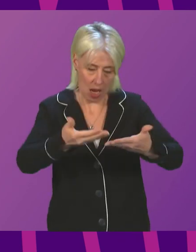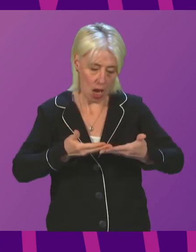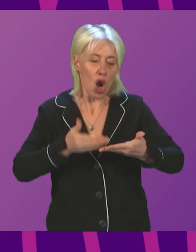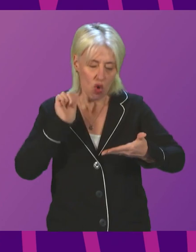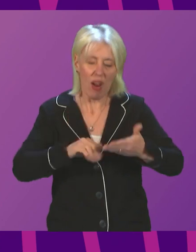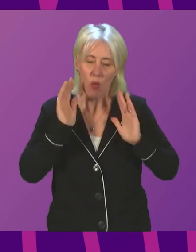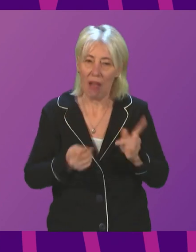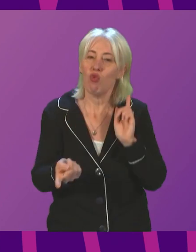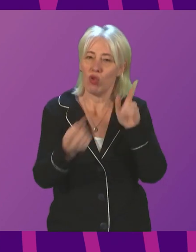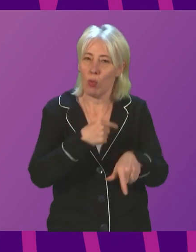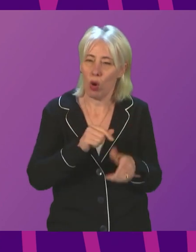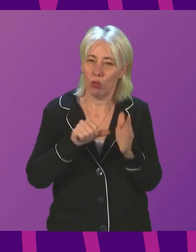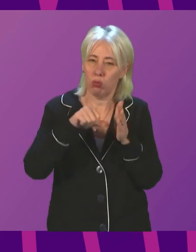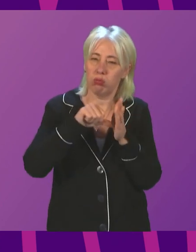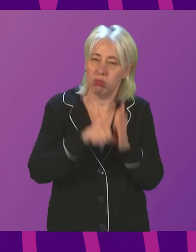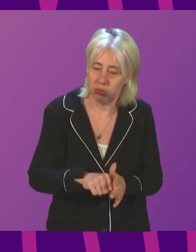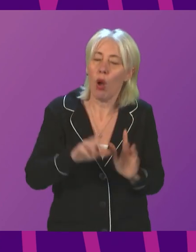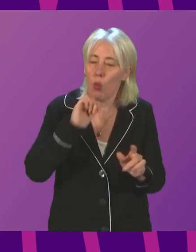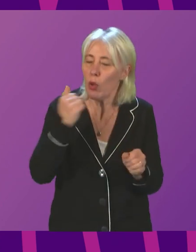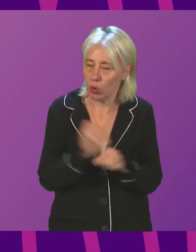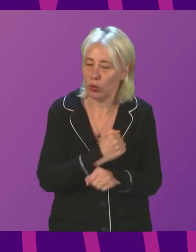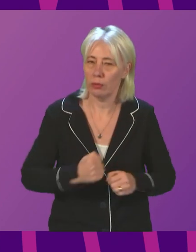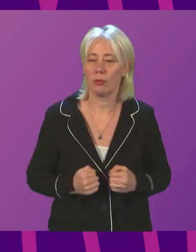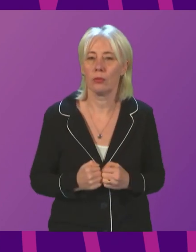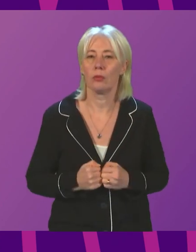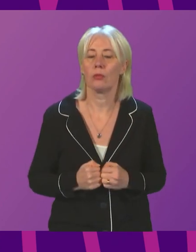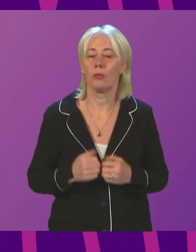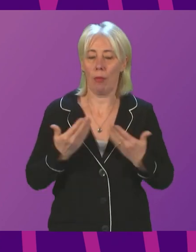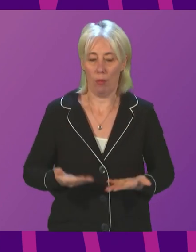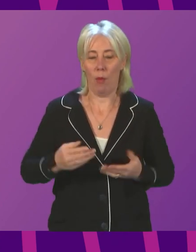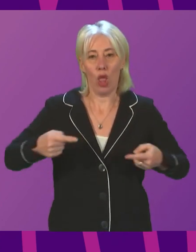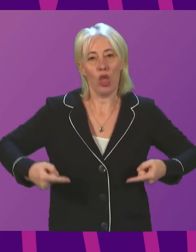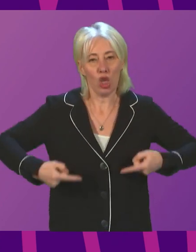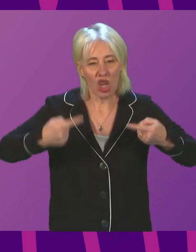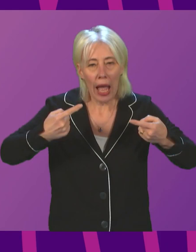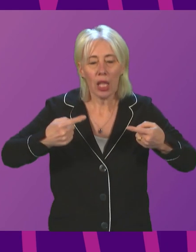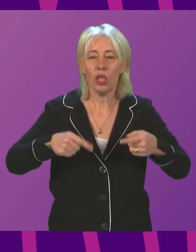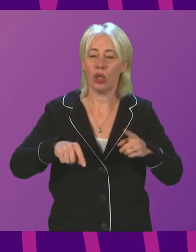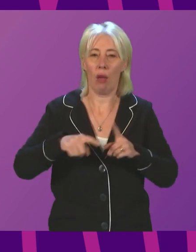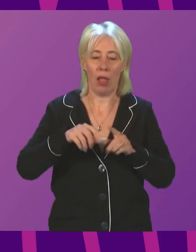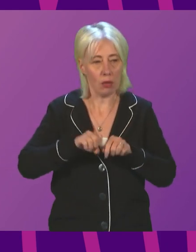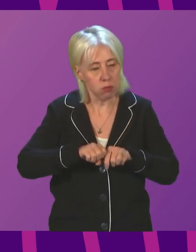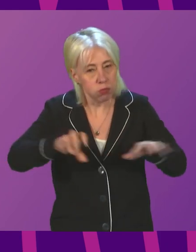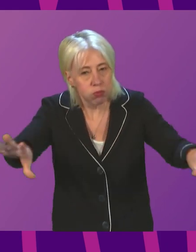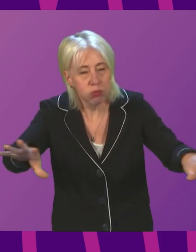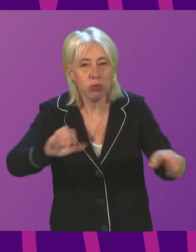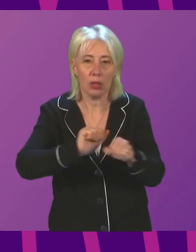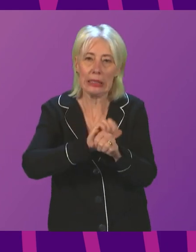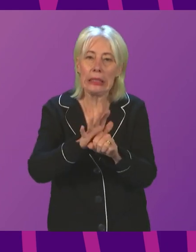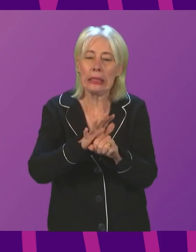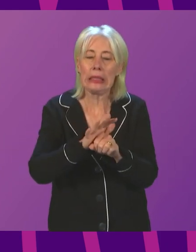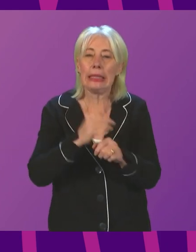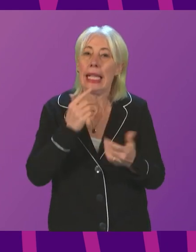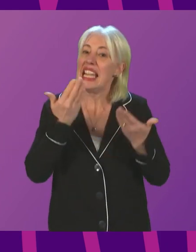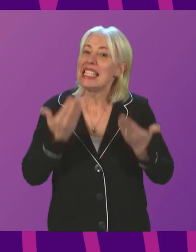proportionate. The challenges we currently face and the continuing spread of the virus mean that now is certainly